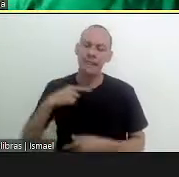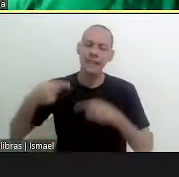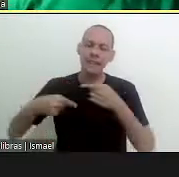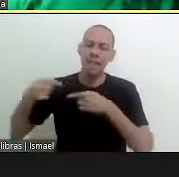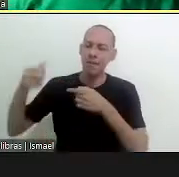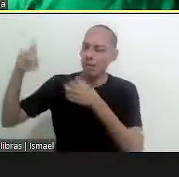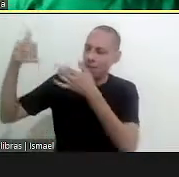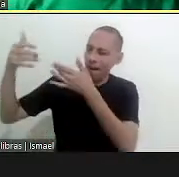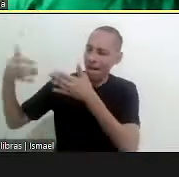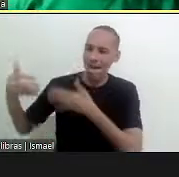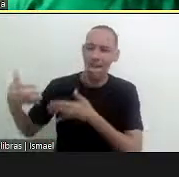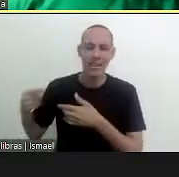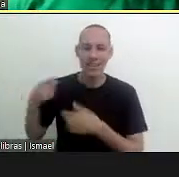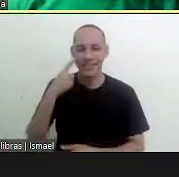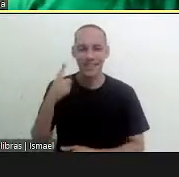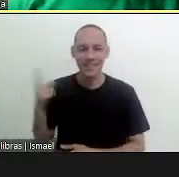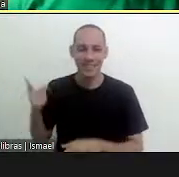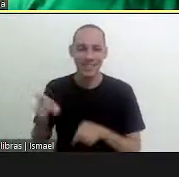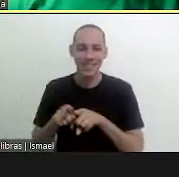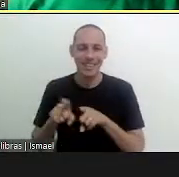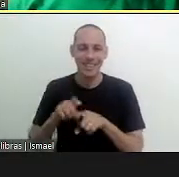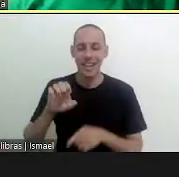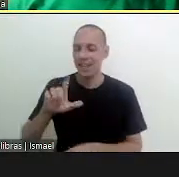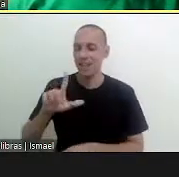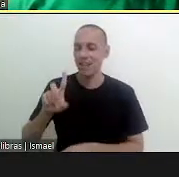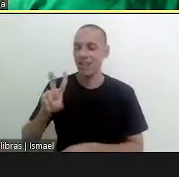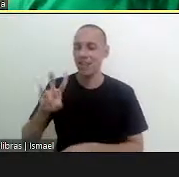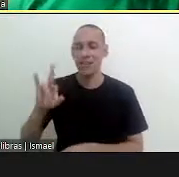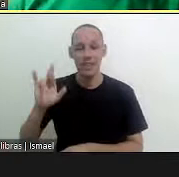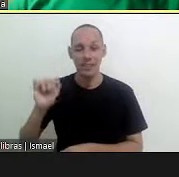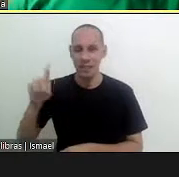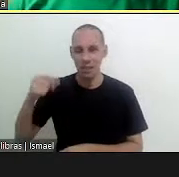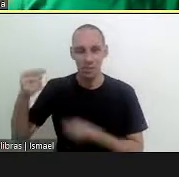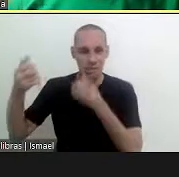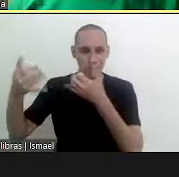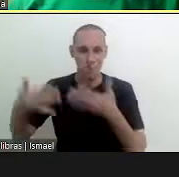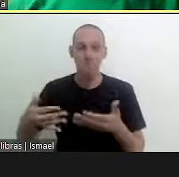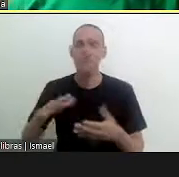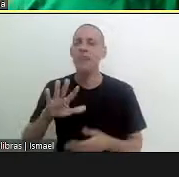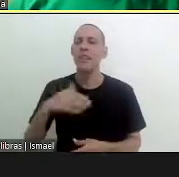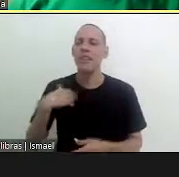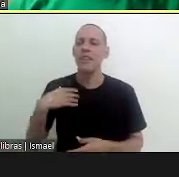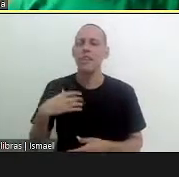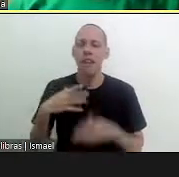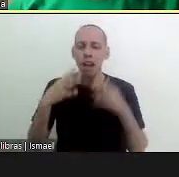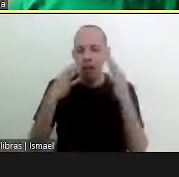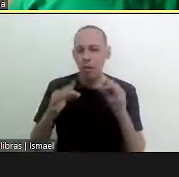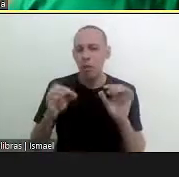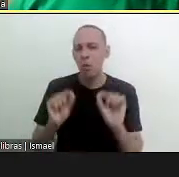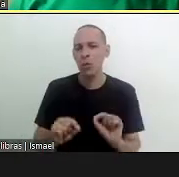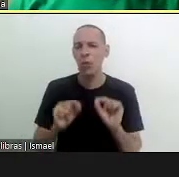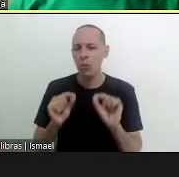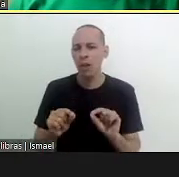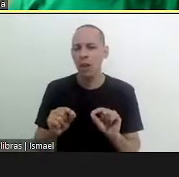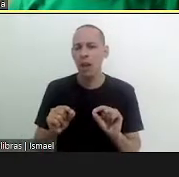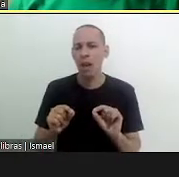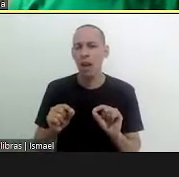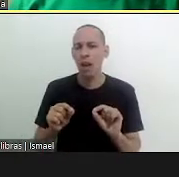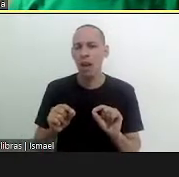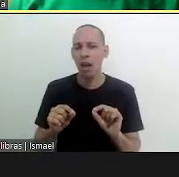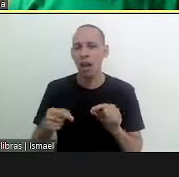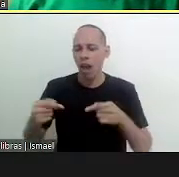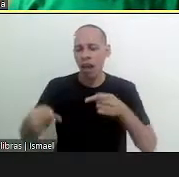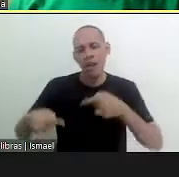here i also leave this for elvira to mention but here i would like to highlight these challenges